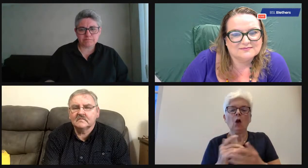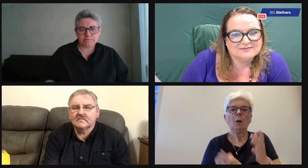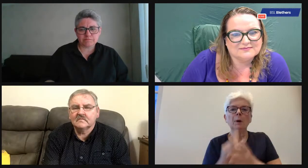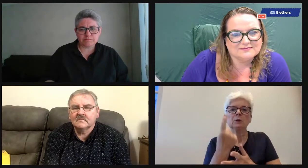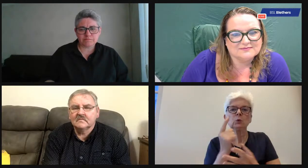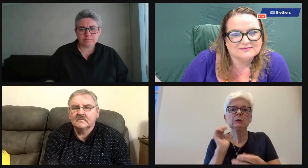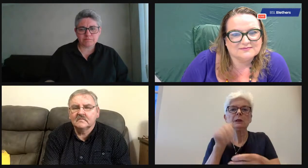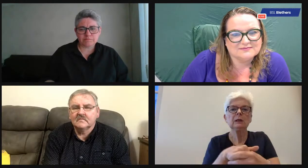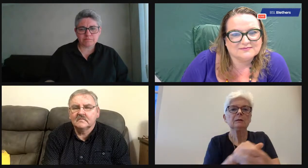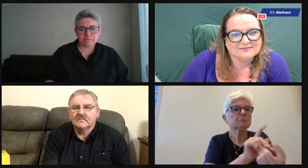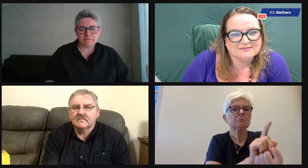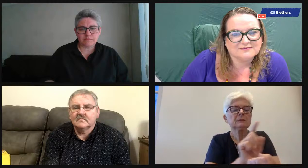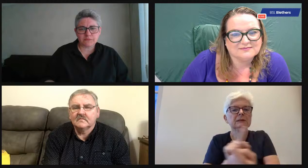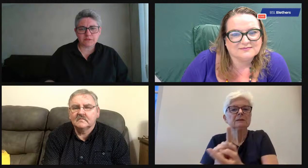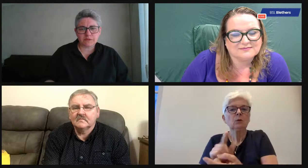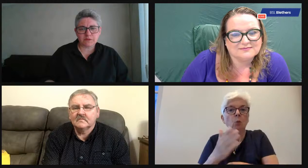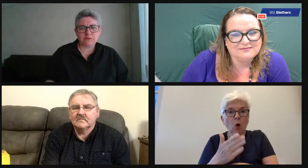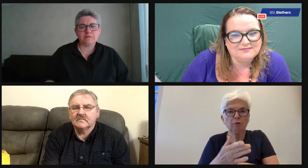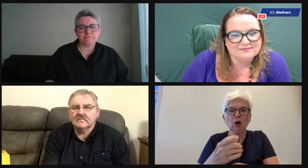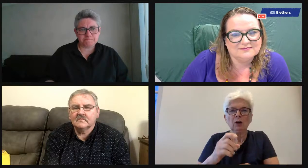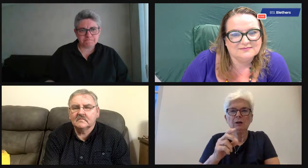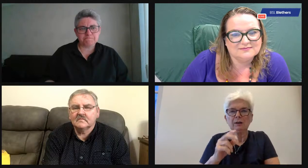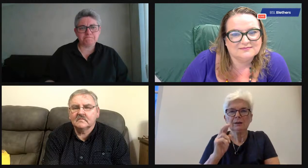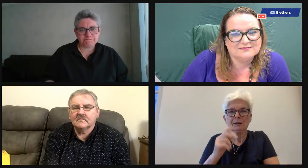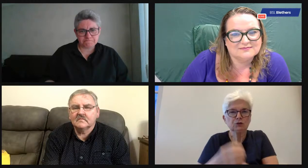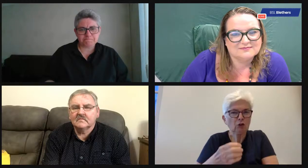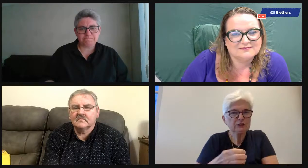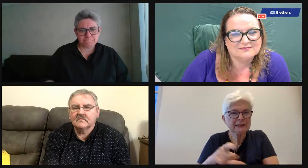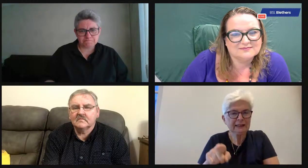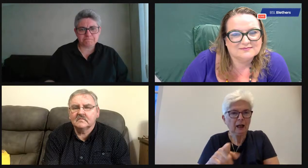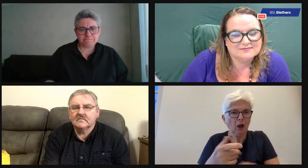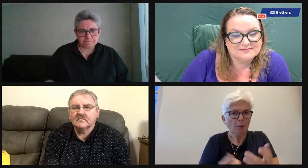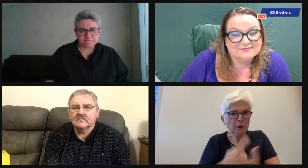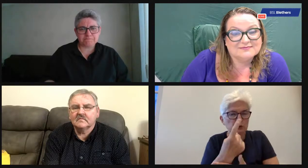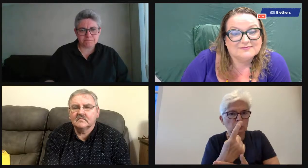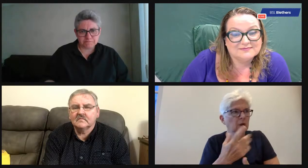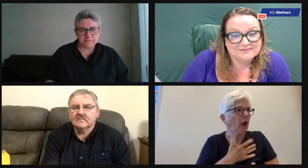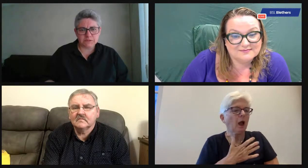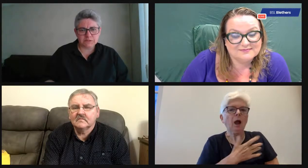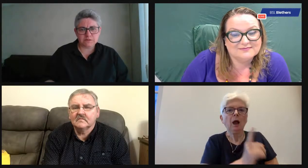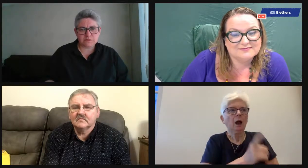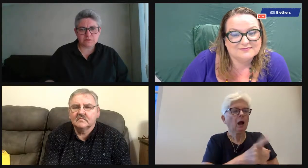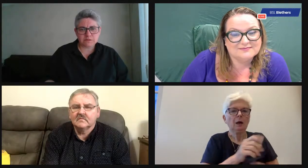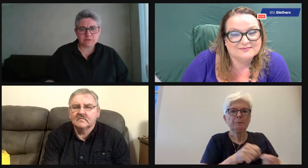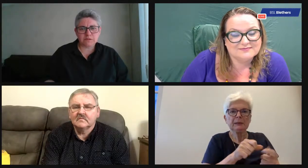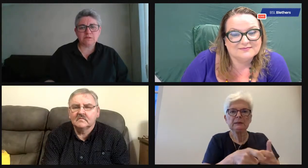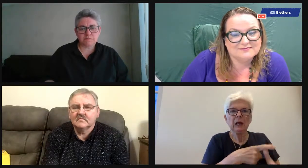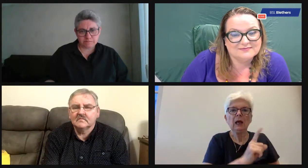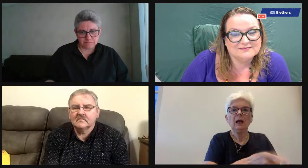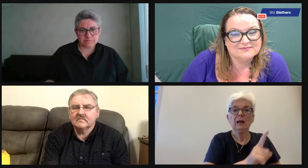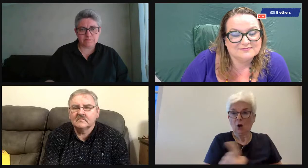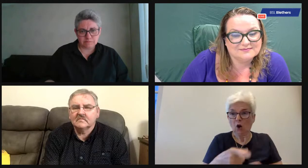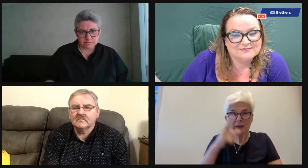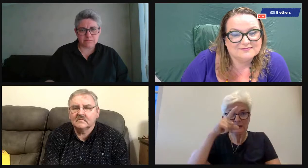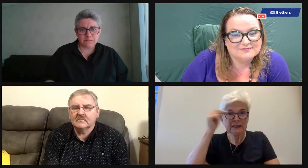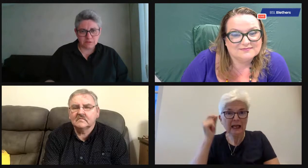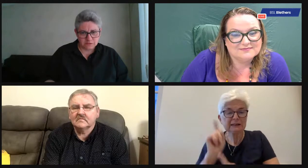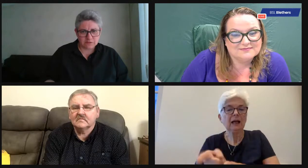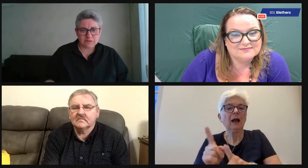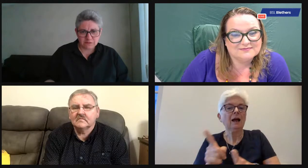So volunteering would provide those opportunities to get involved, to work for charities. That gives you an opportunity to meet people,